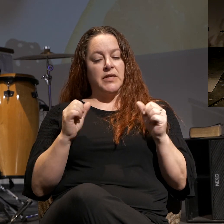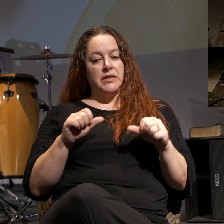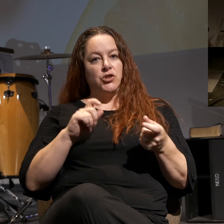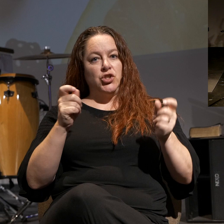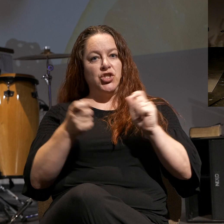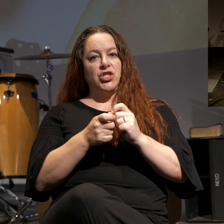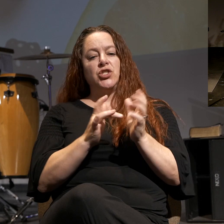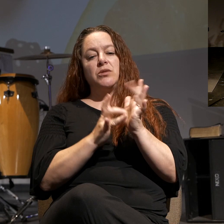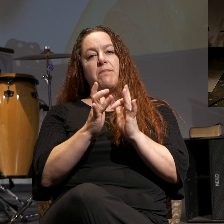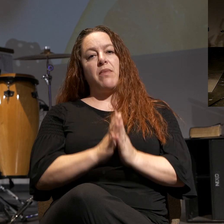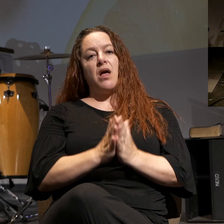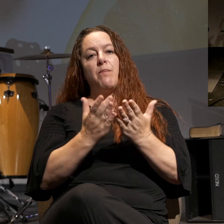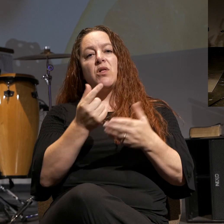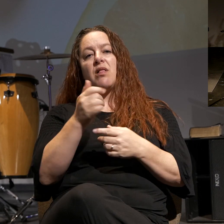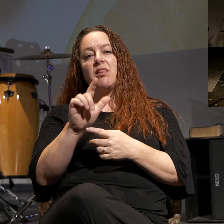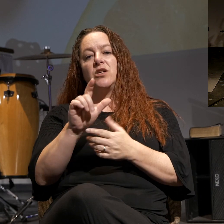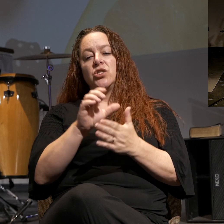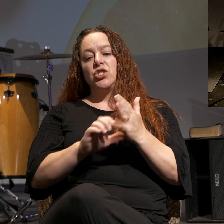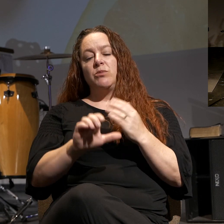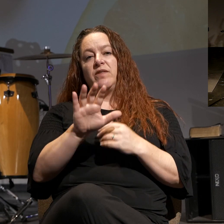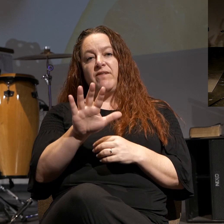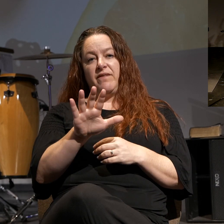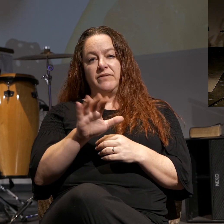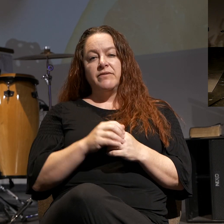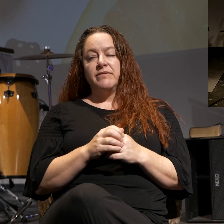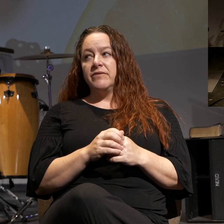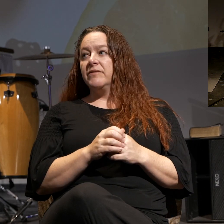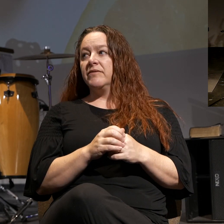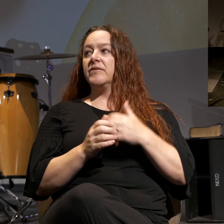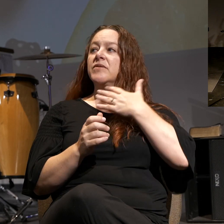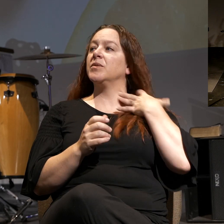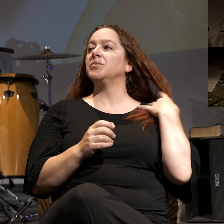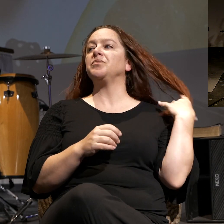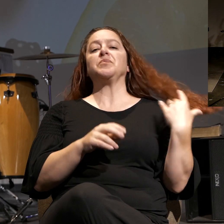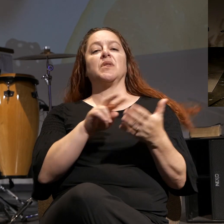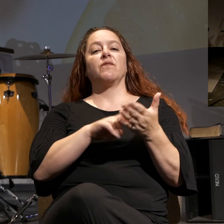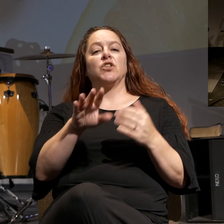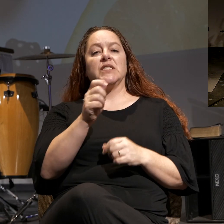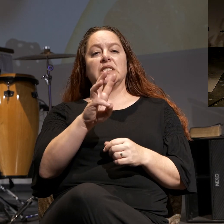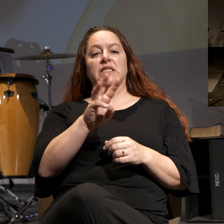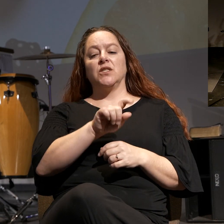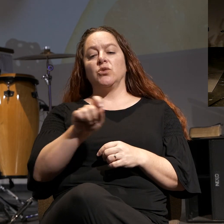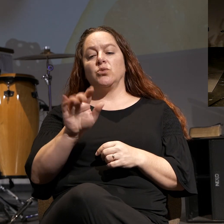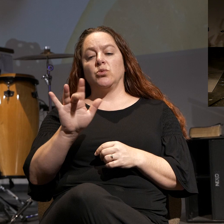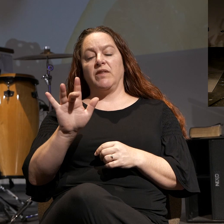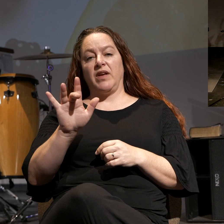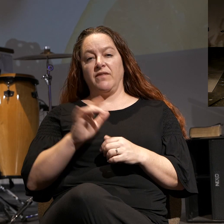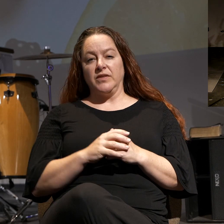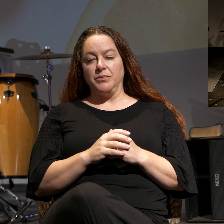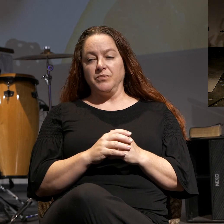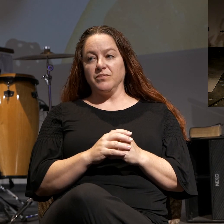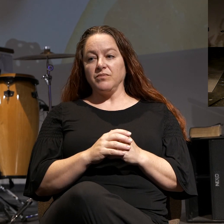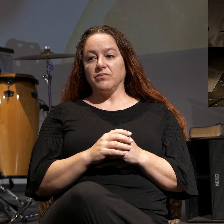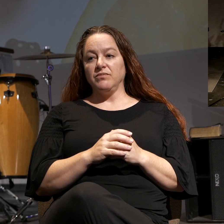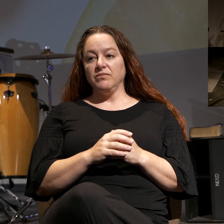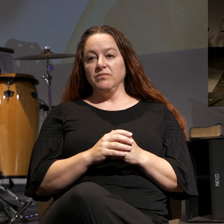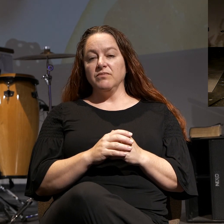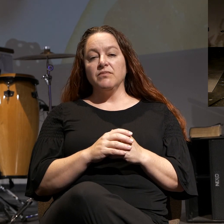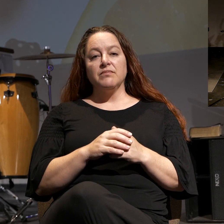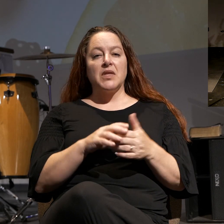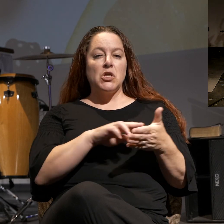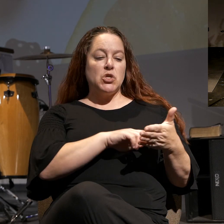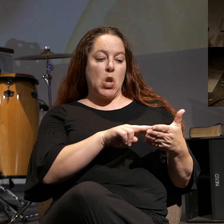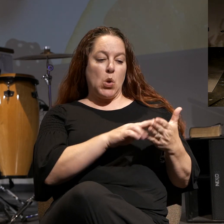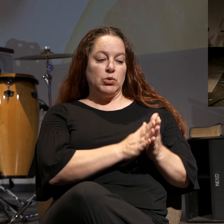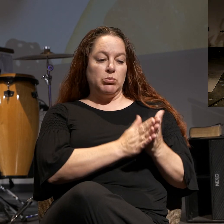If you have your Bibles, you can turn to Galatians chapter 5. We'll be looking at verses 16 through 25. Grab your sermon notes